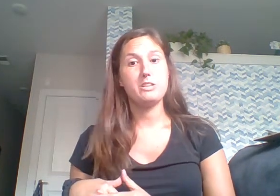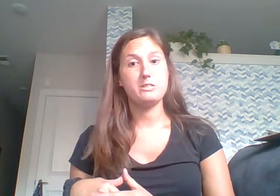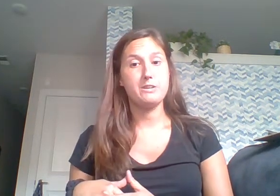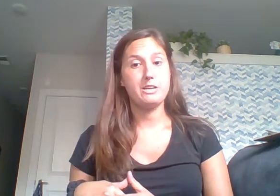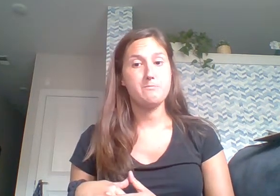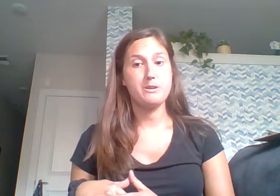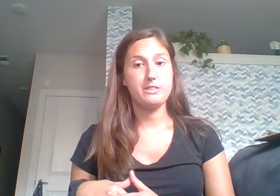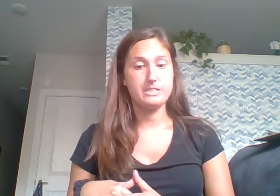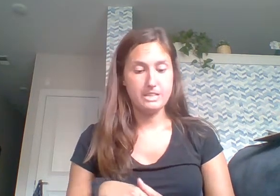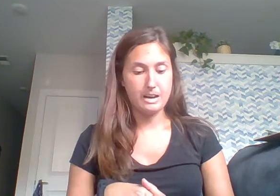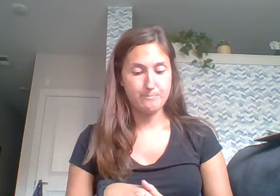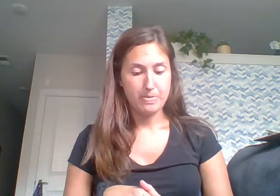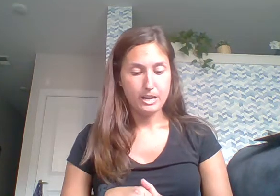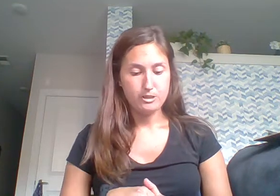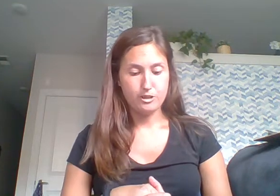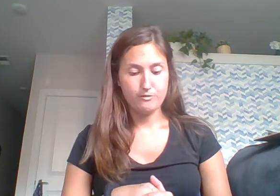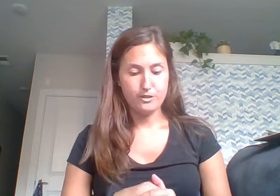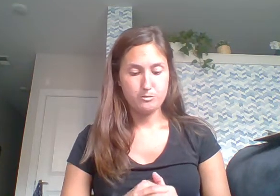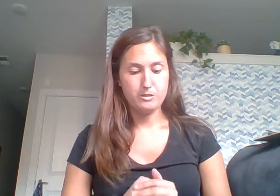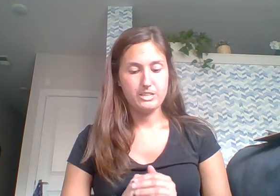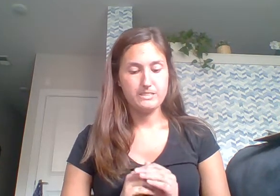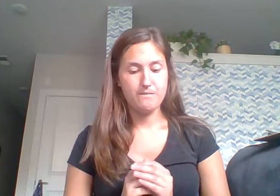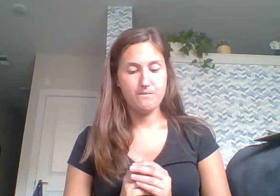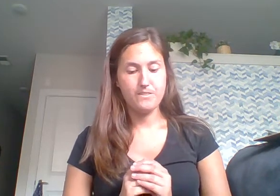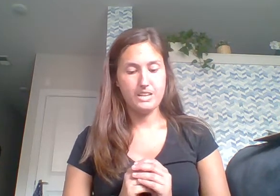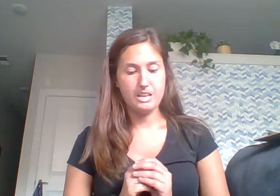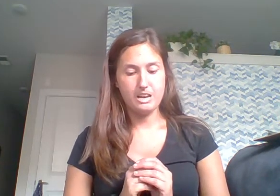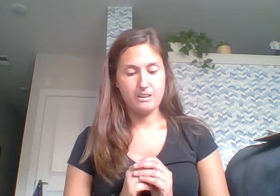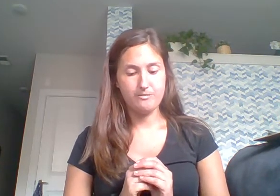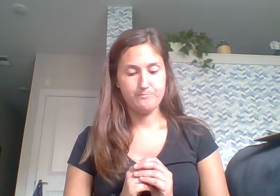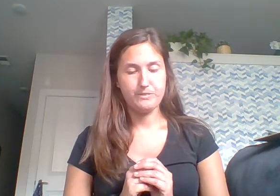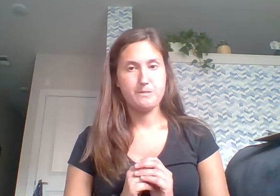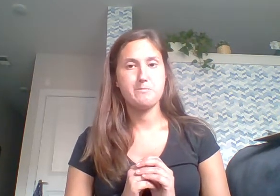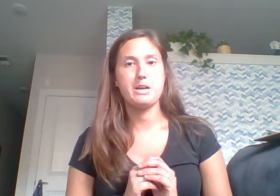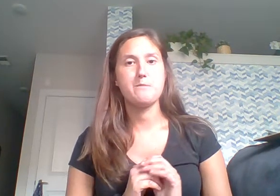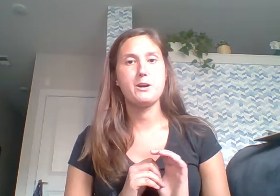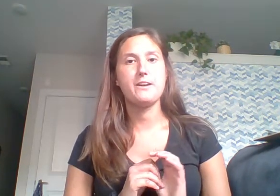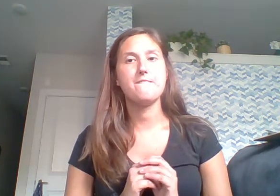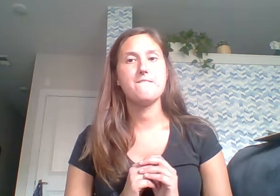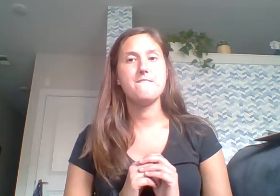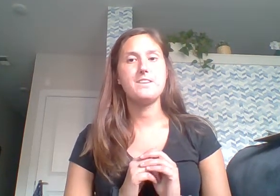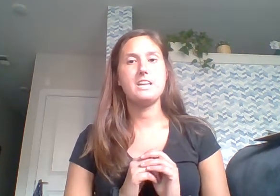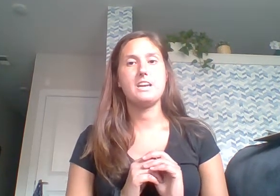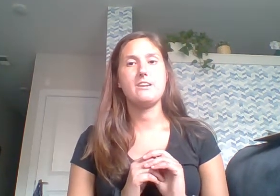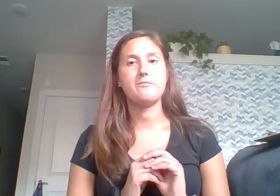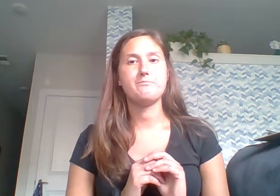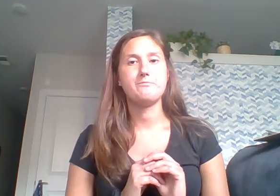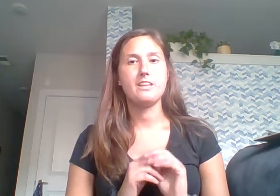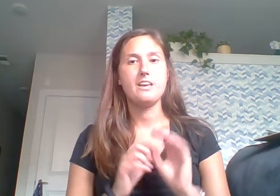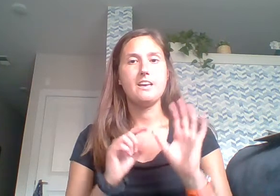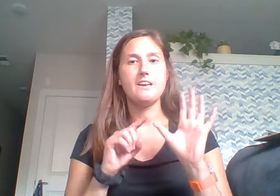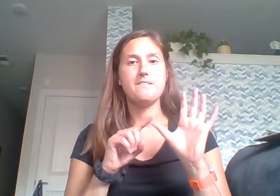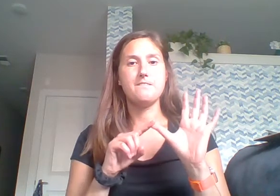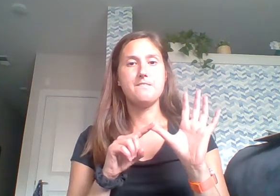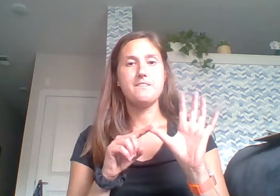need to break it apart this time. So, your first word is video. Break apart video. V